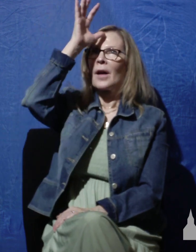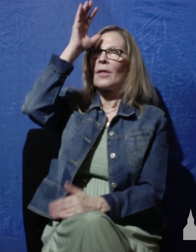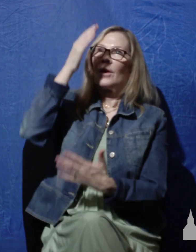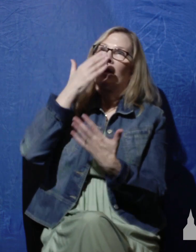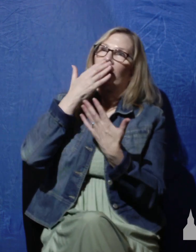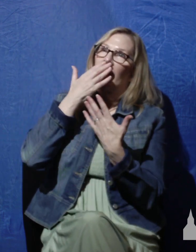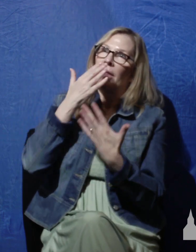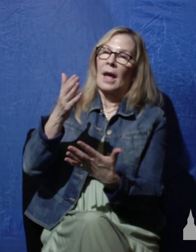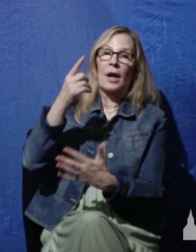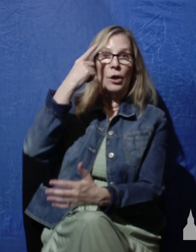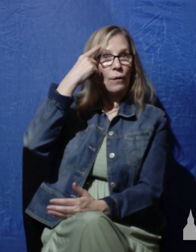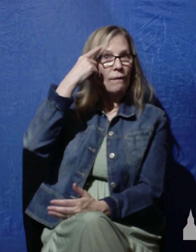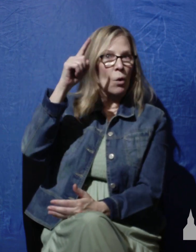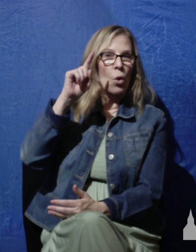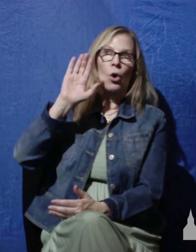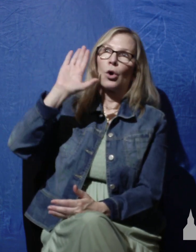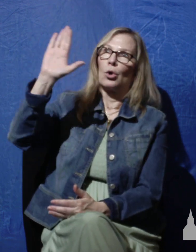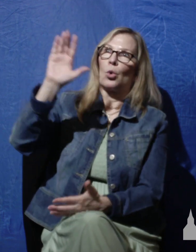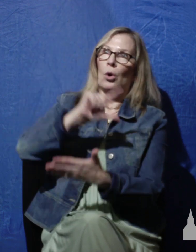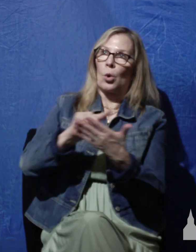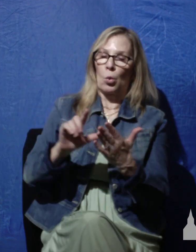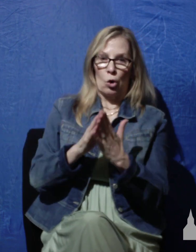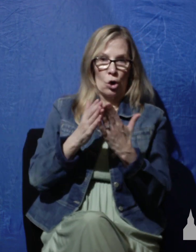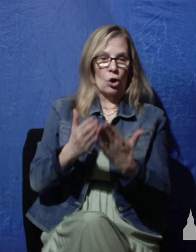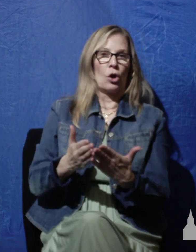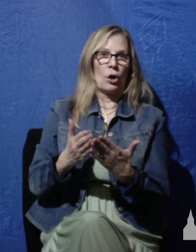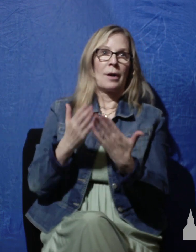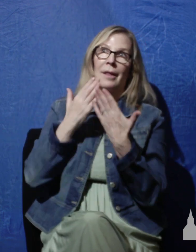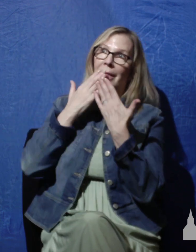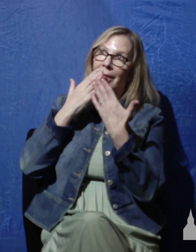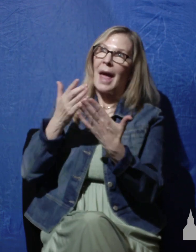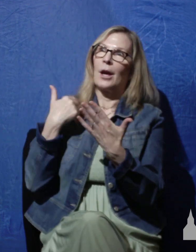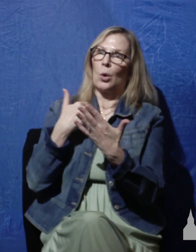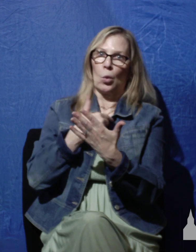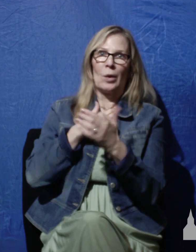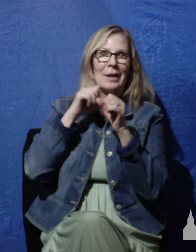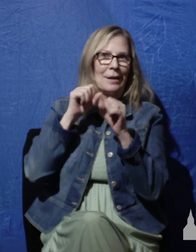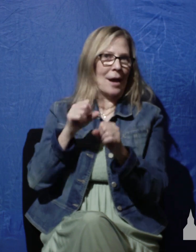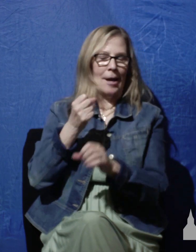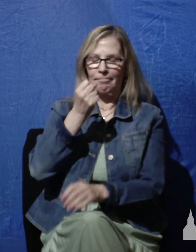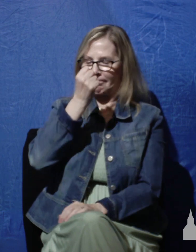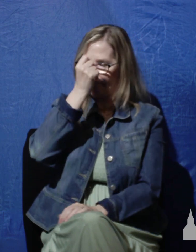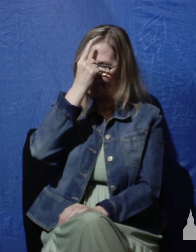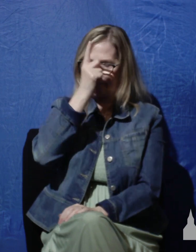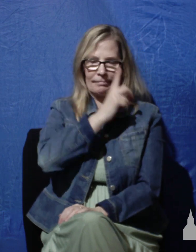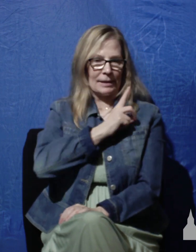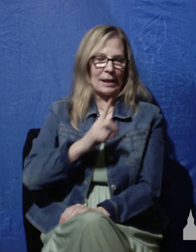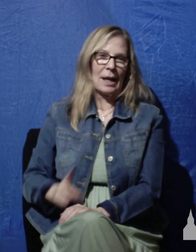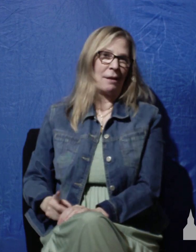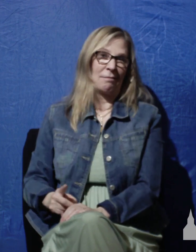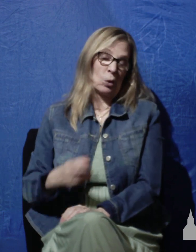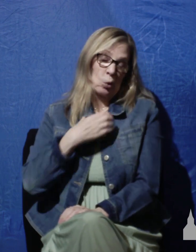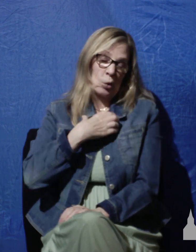your word we thank you that we indeed can relate to David we wish that we couldn't Lord we wish that